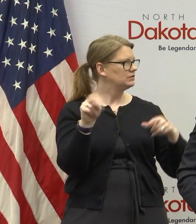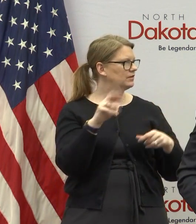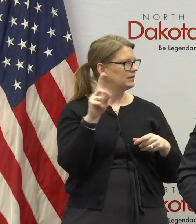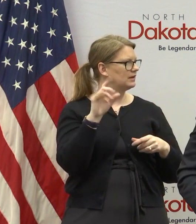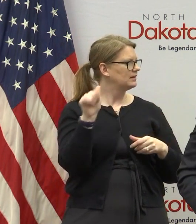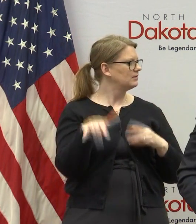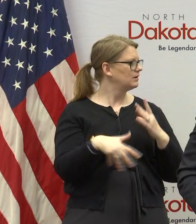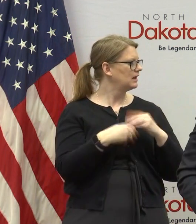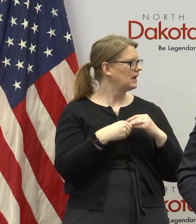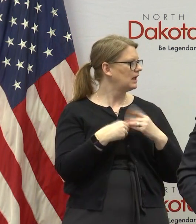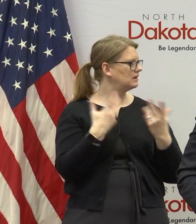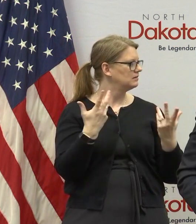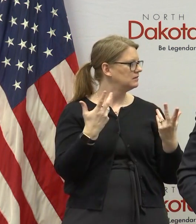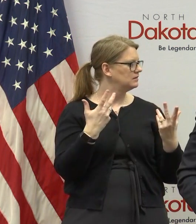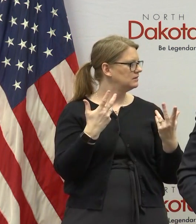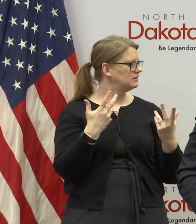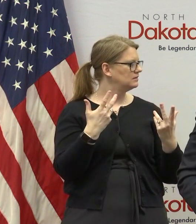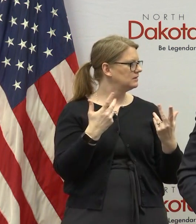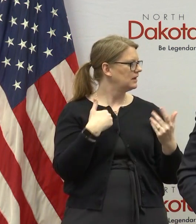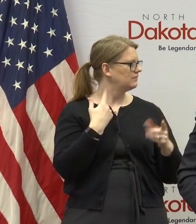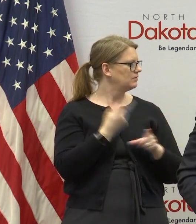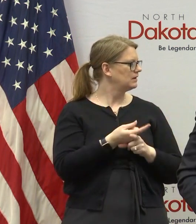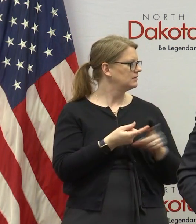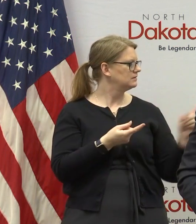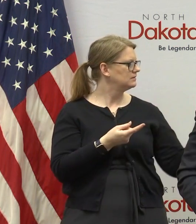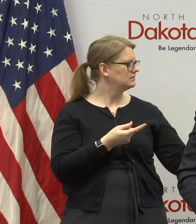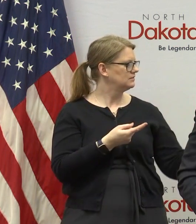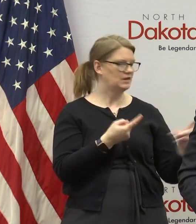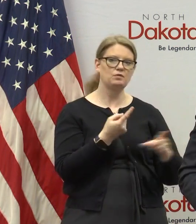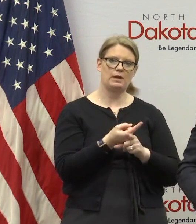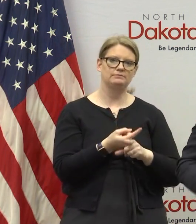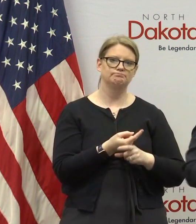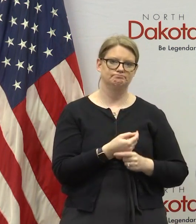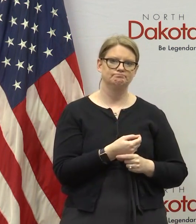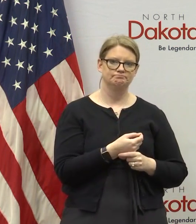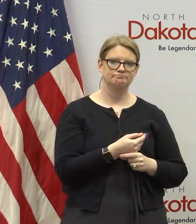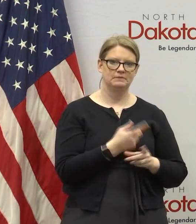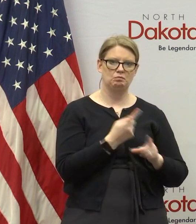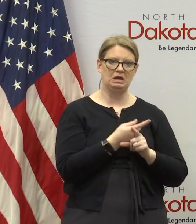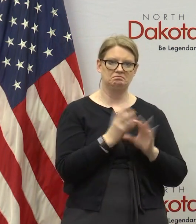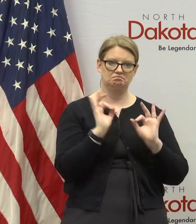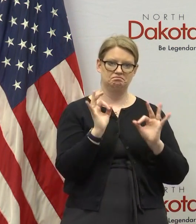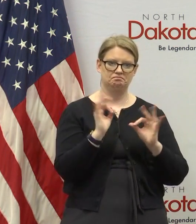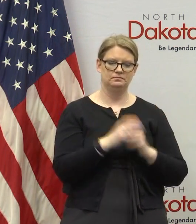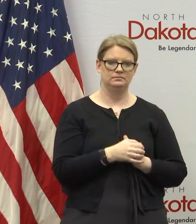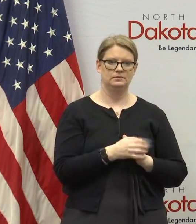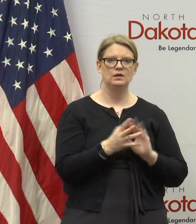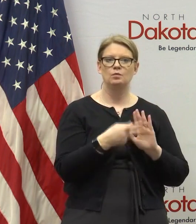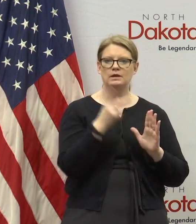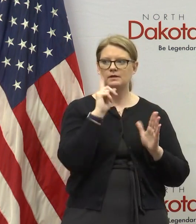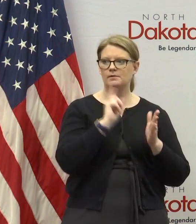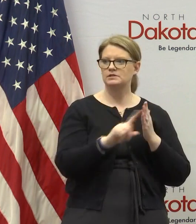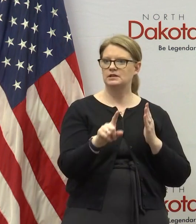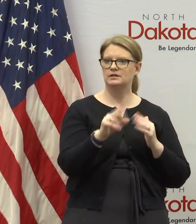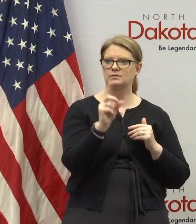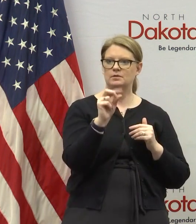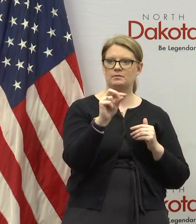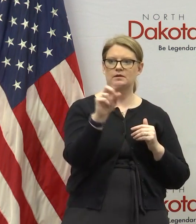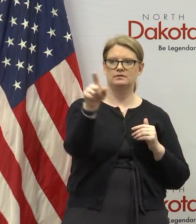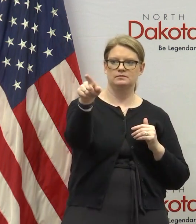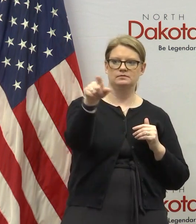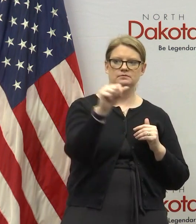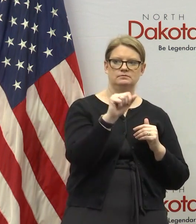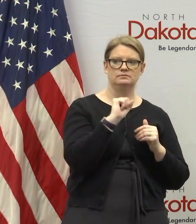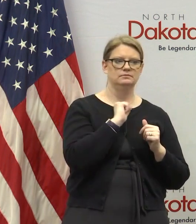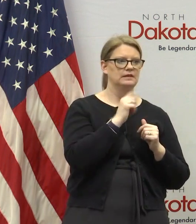anything you want to add to that or did i uh did i get that one right okay he says we got it covered all right we're double checking but uh thank you darren for